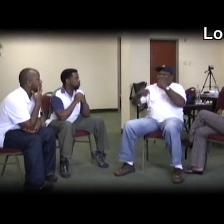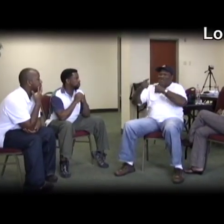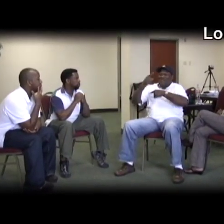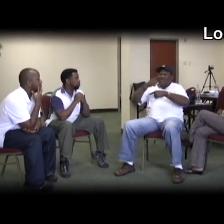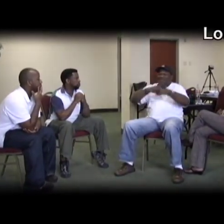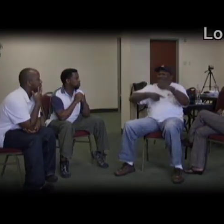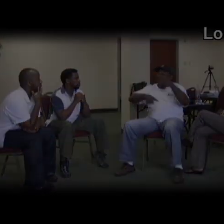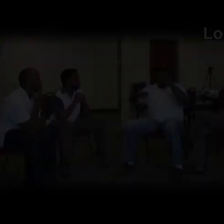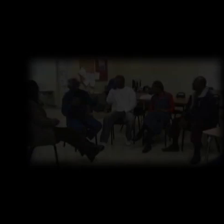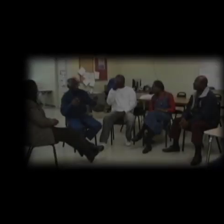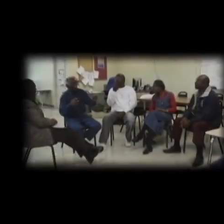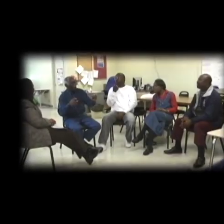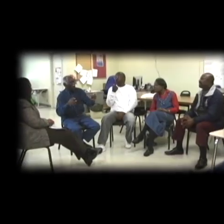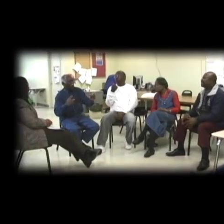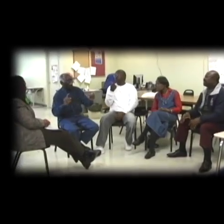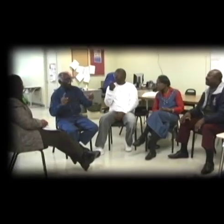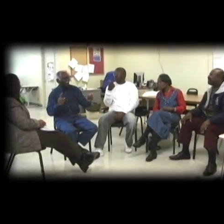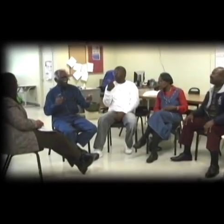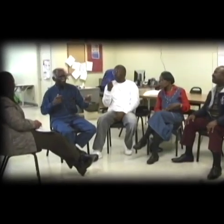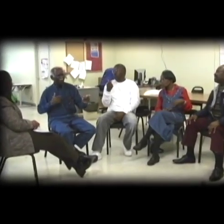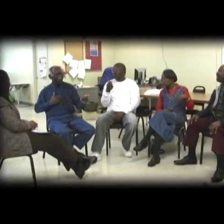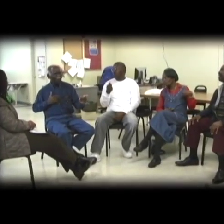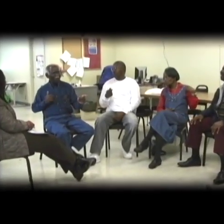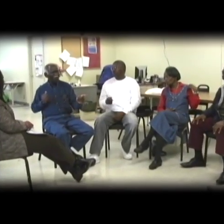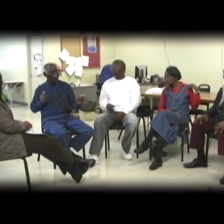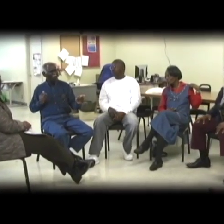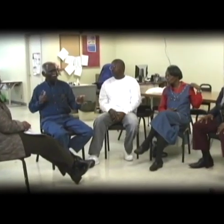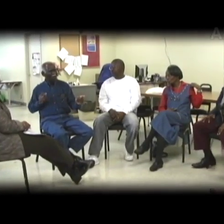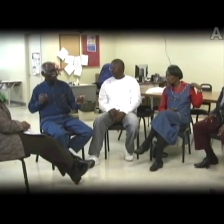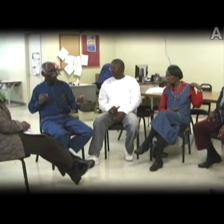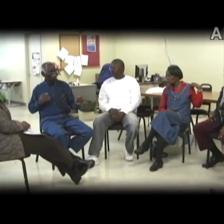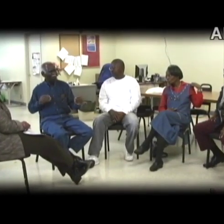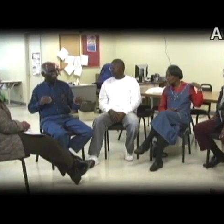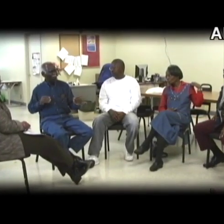This is Thank you.